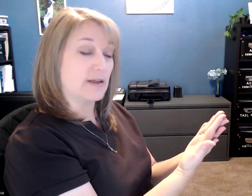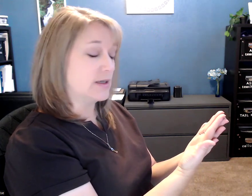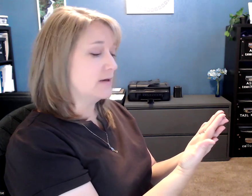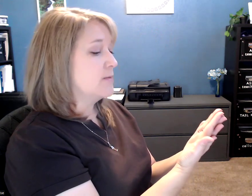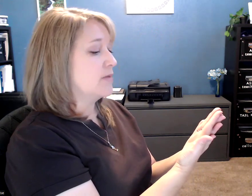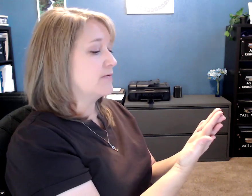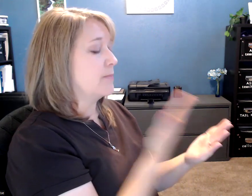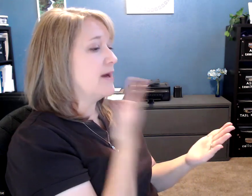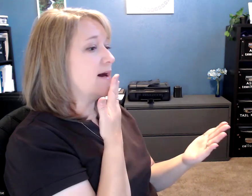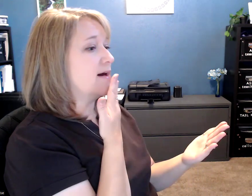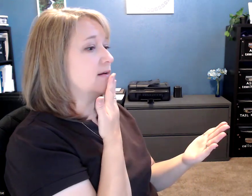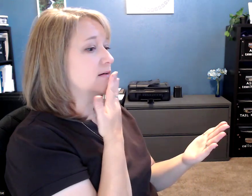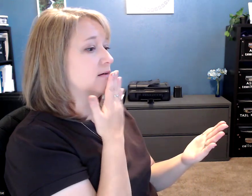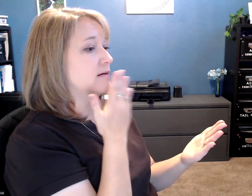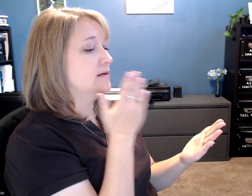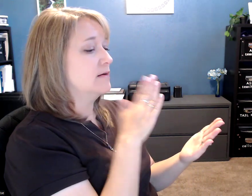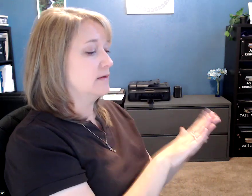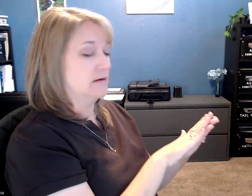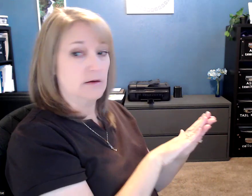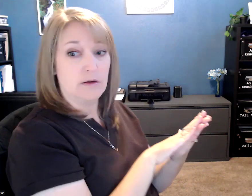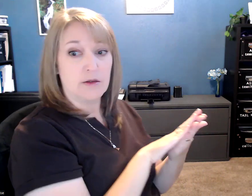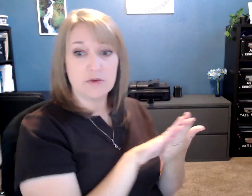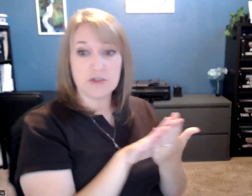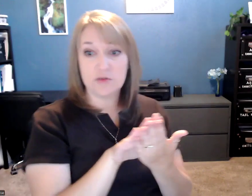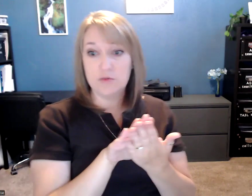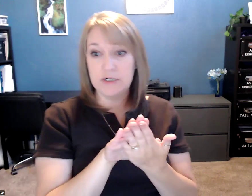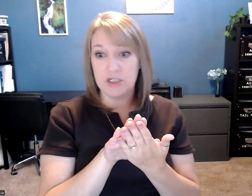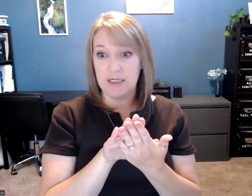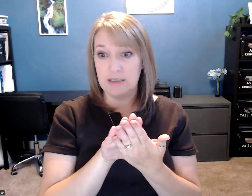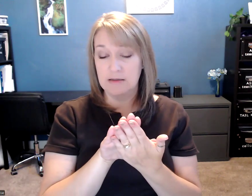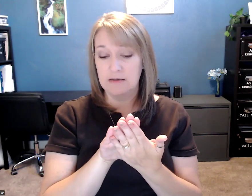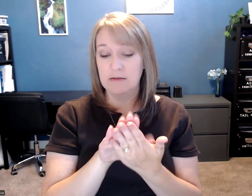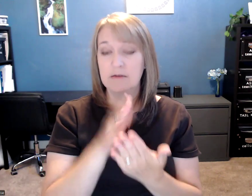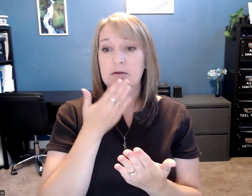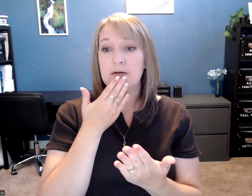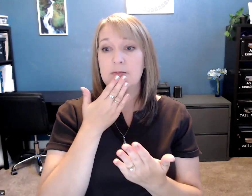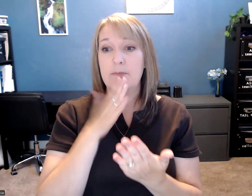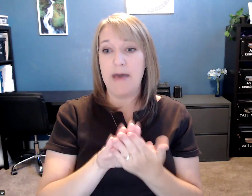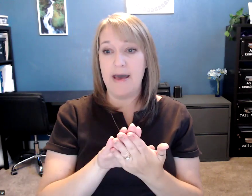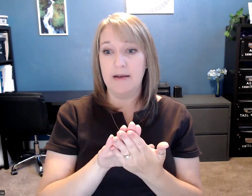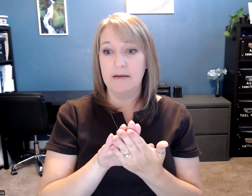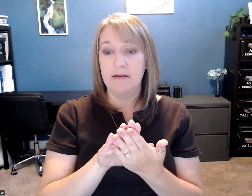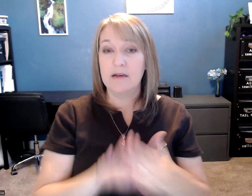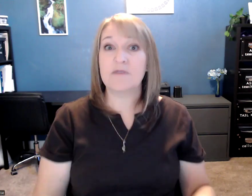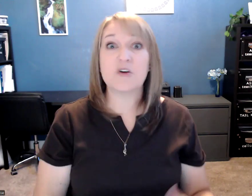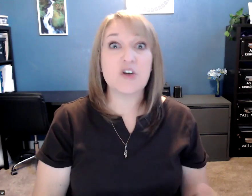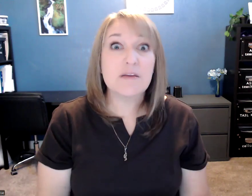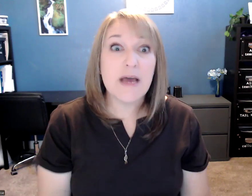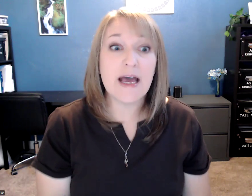good. But for bad, you switch it. Bad. Now for good and bad,